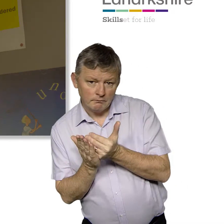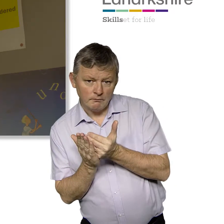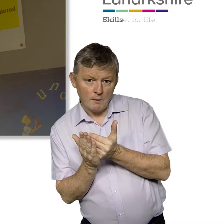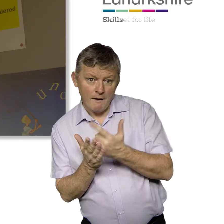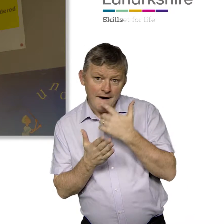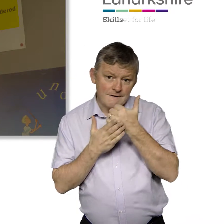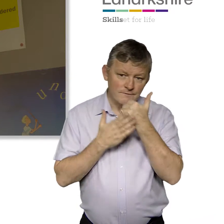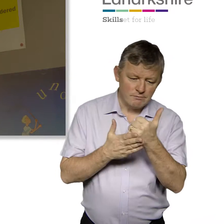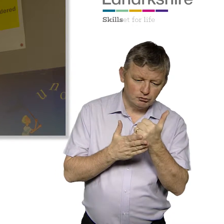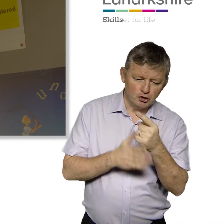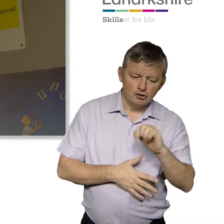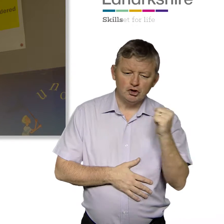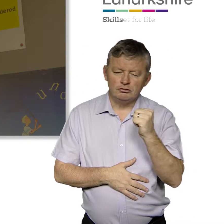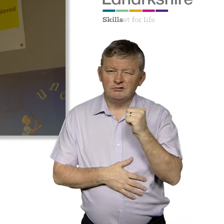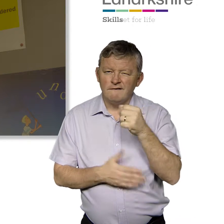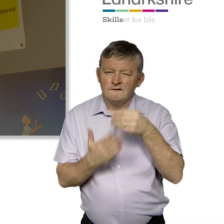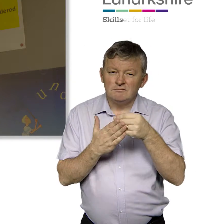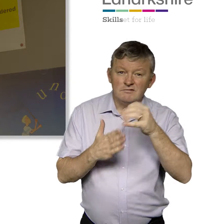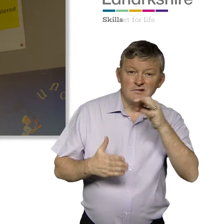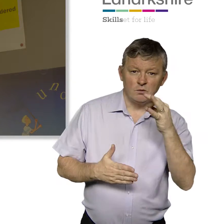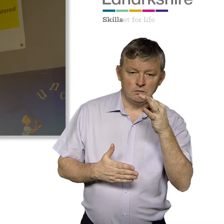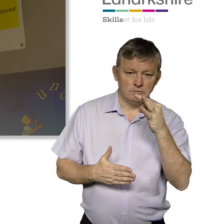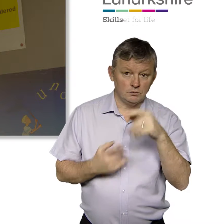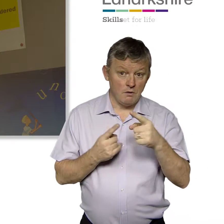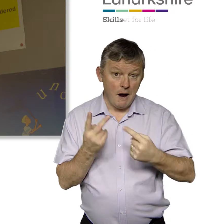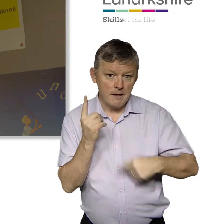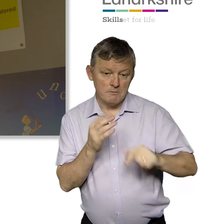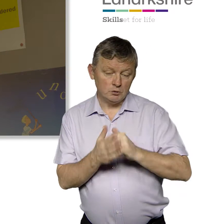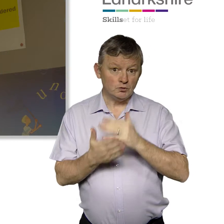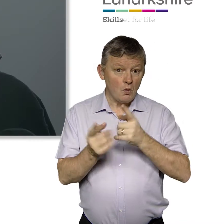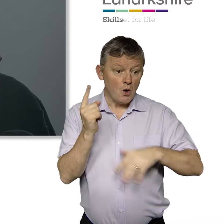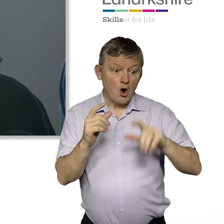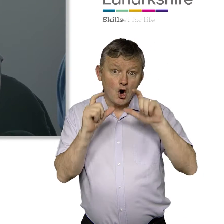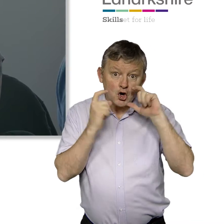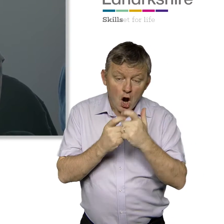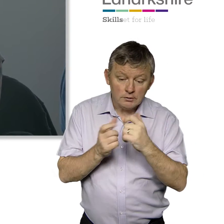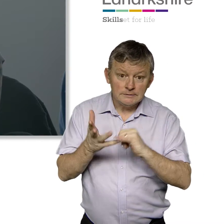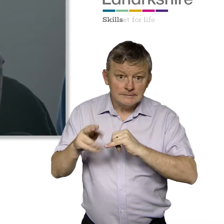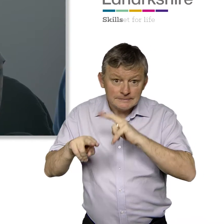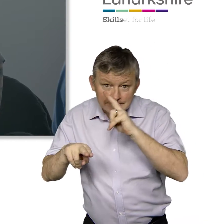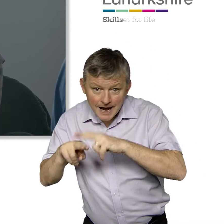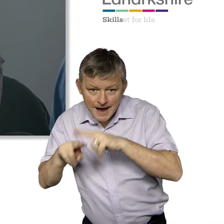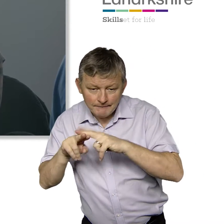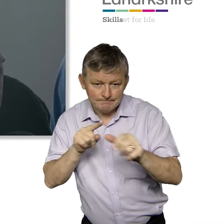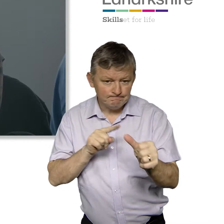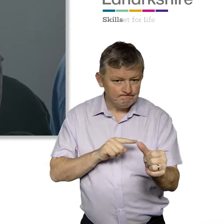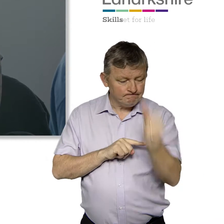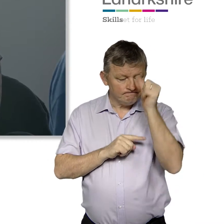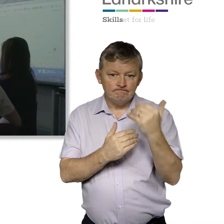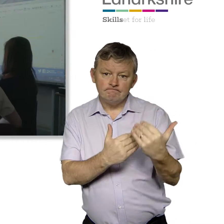Take on-board guidance and advice produced by the SFC and others to ensure that across the college staff are aware